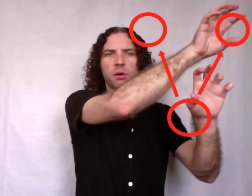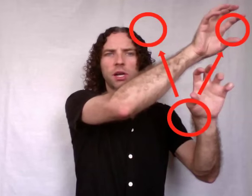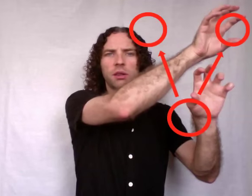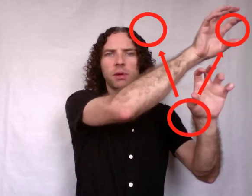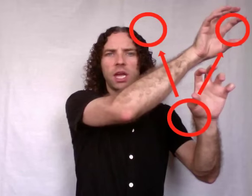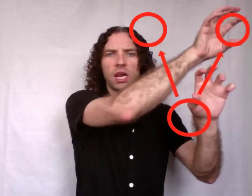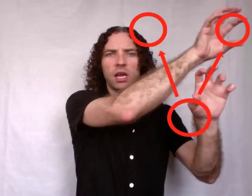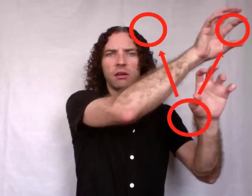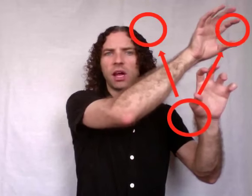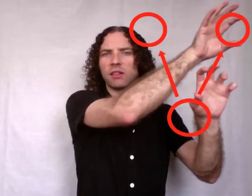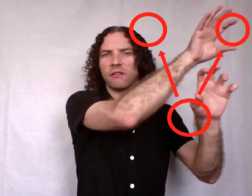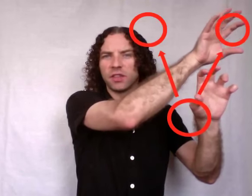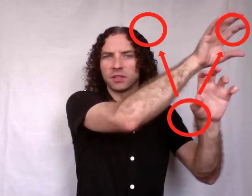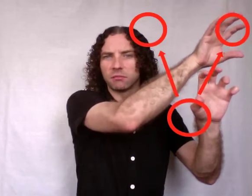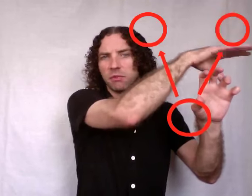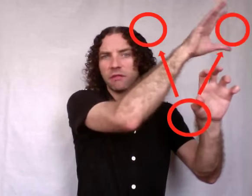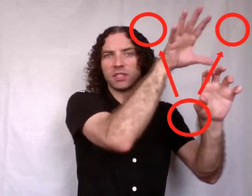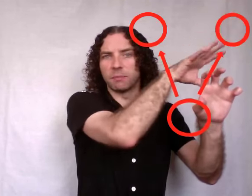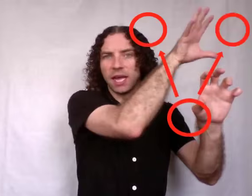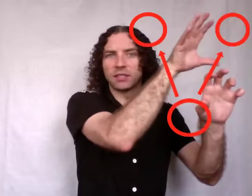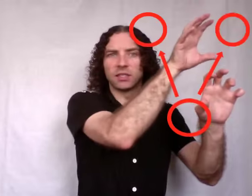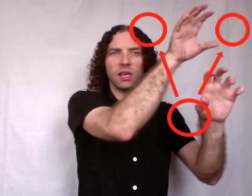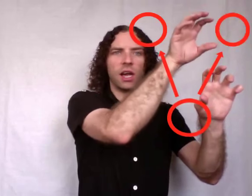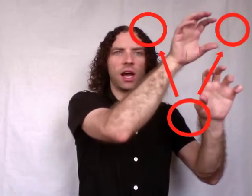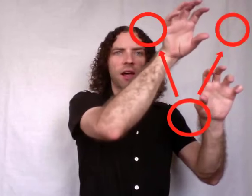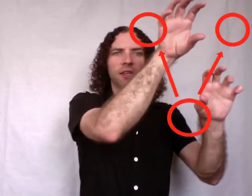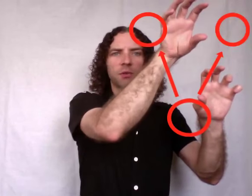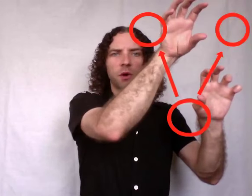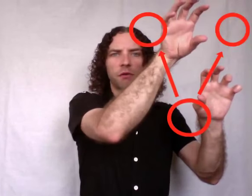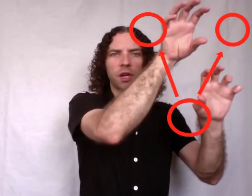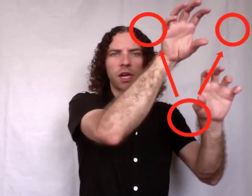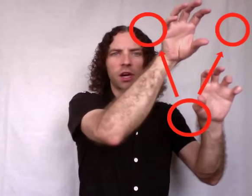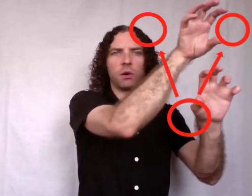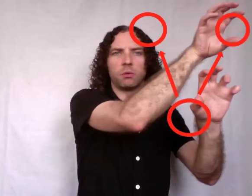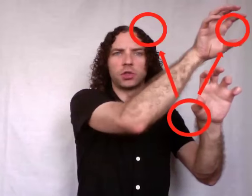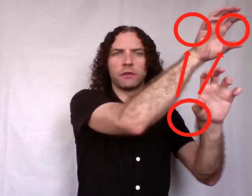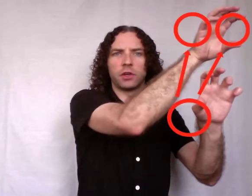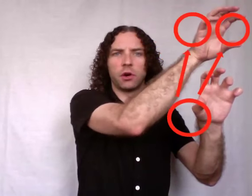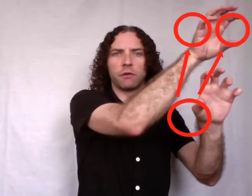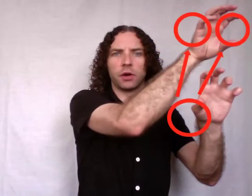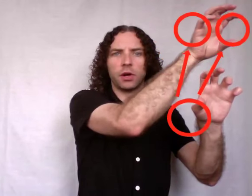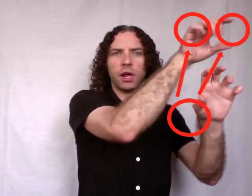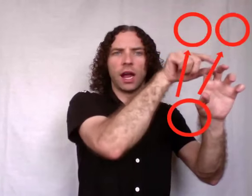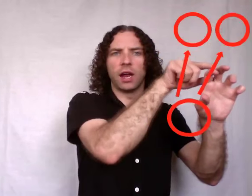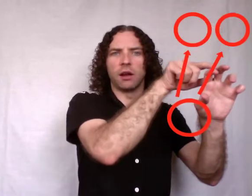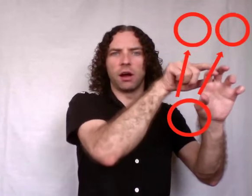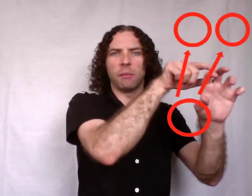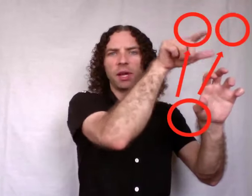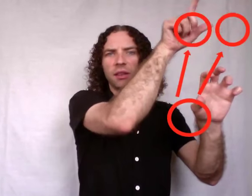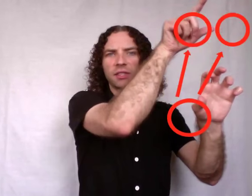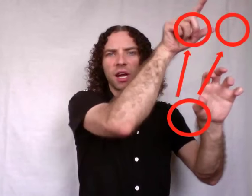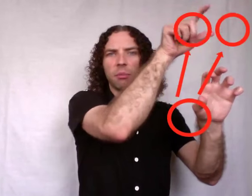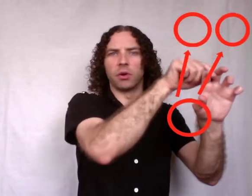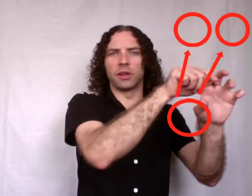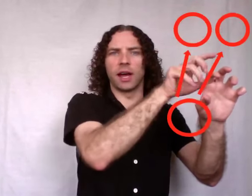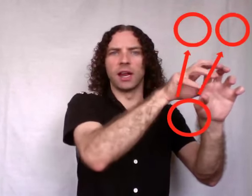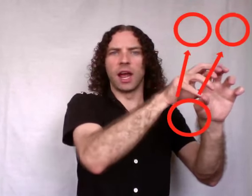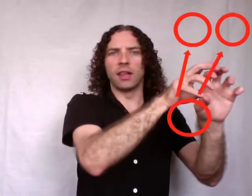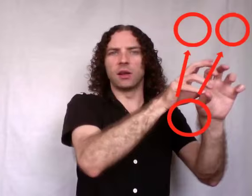already at the beginning of the space. This one over here, or we'll shift it over and update this guy to point to that. And then